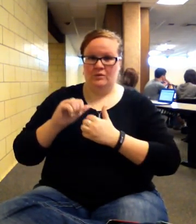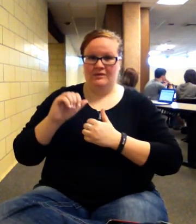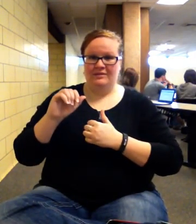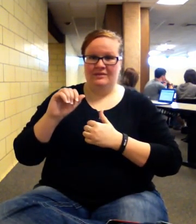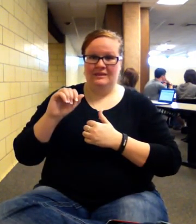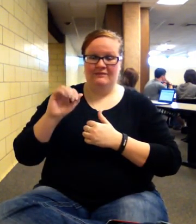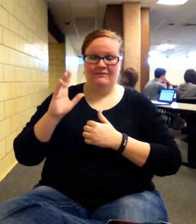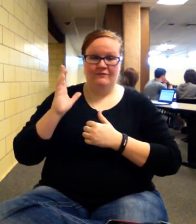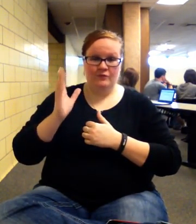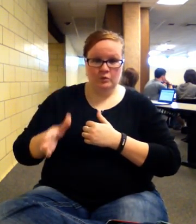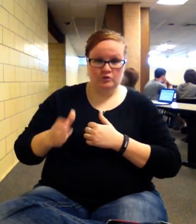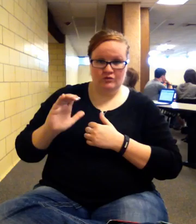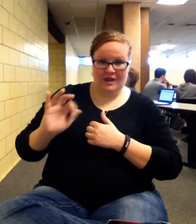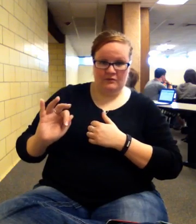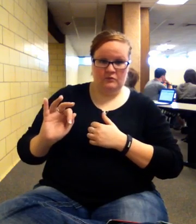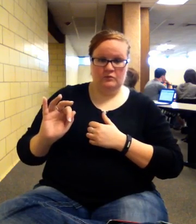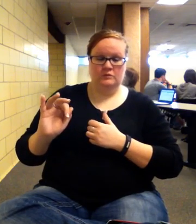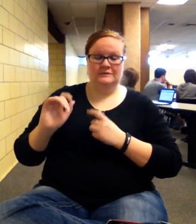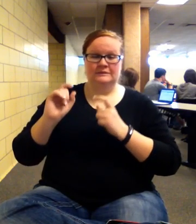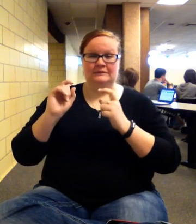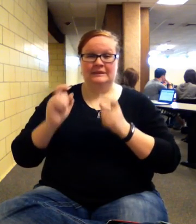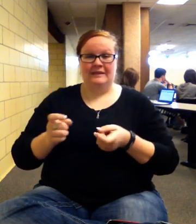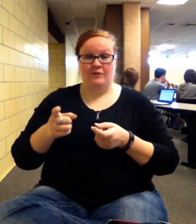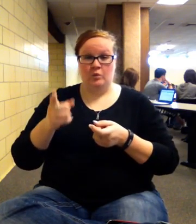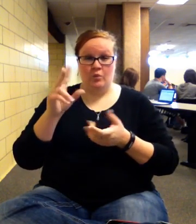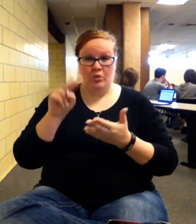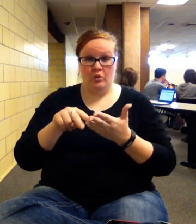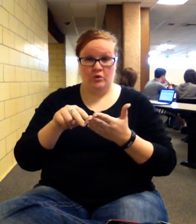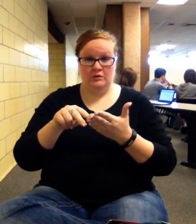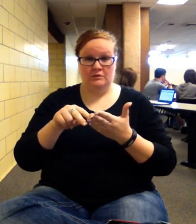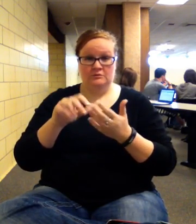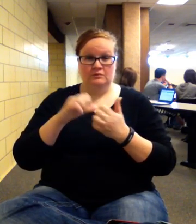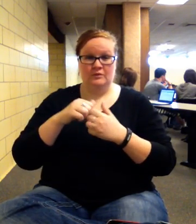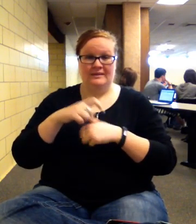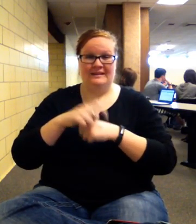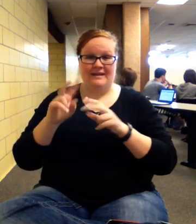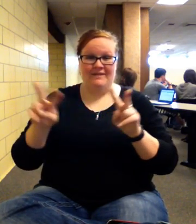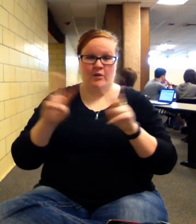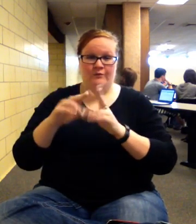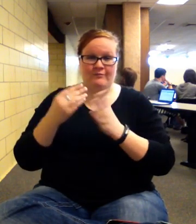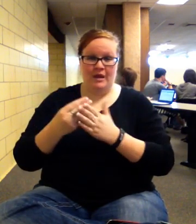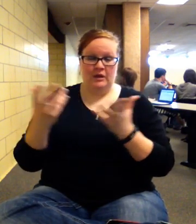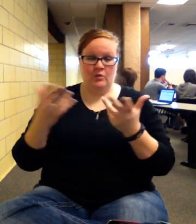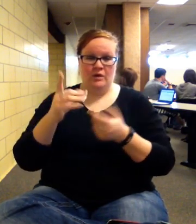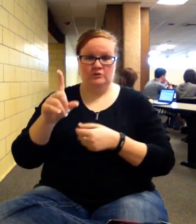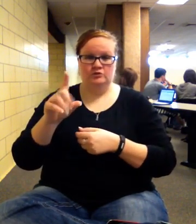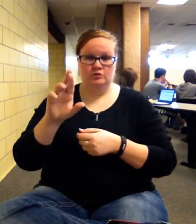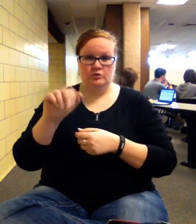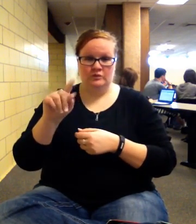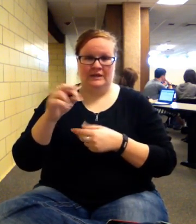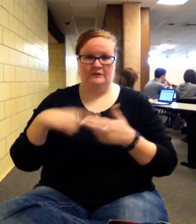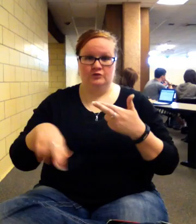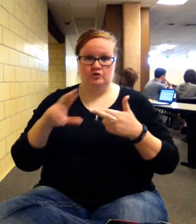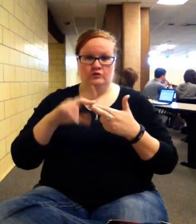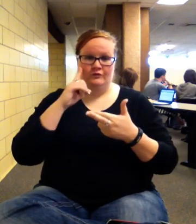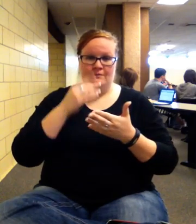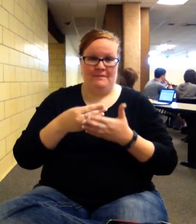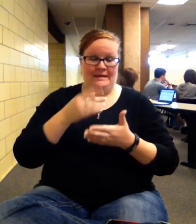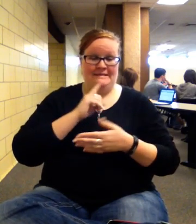it's giving you a look, giving the time value of money, what your rate of return is for those. Okay? So if you look at your